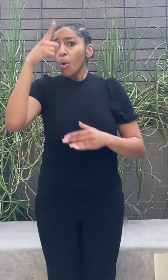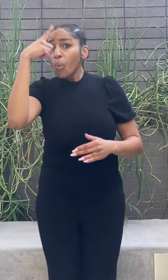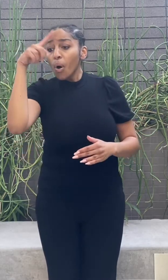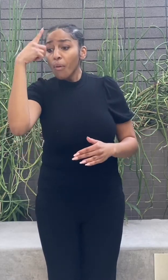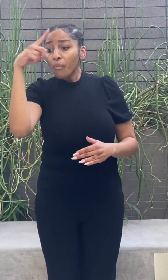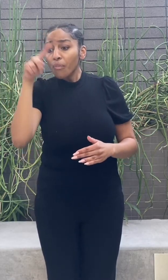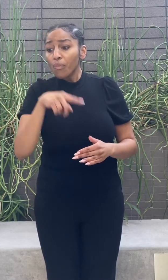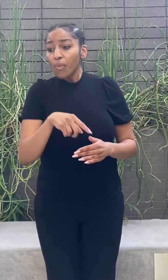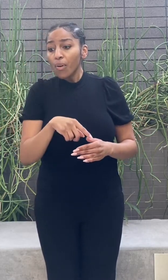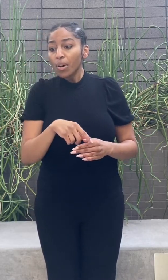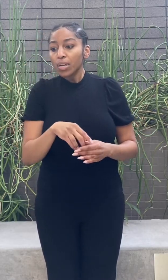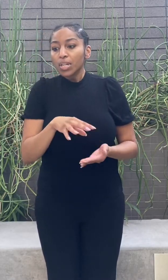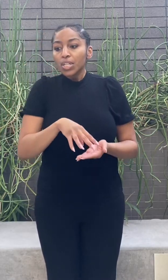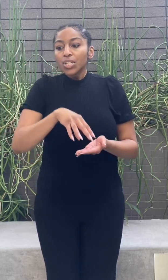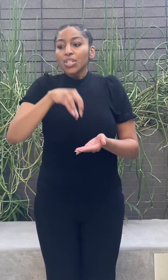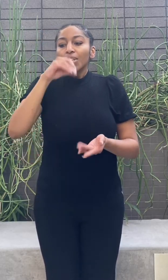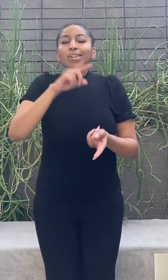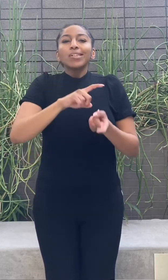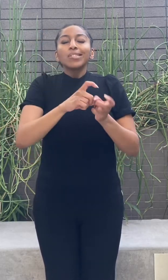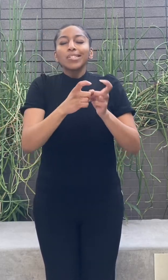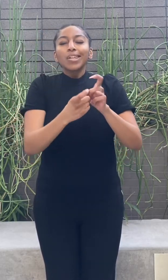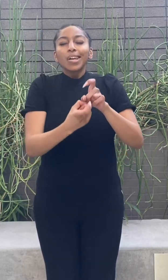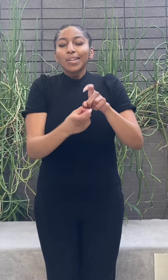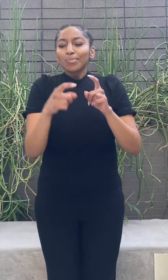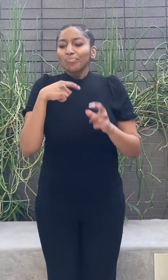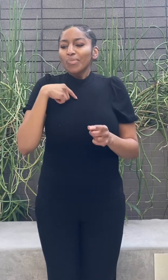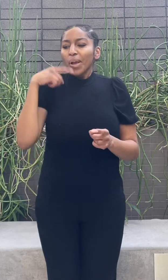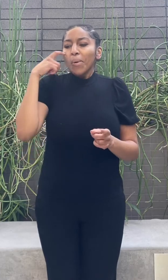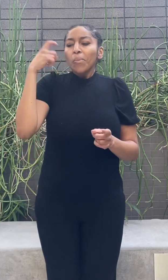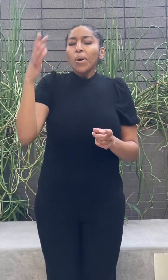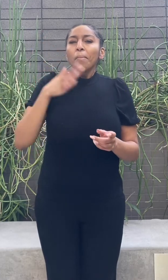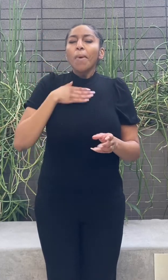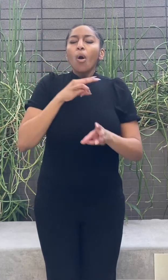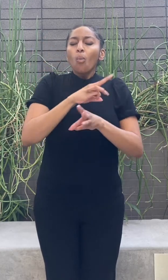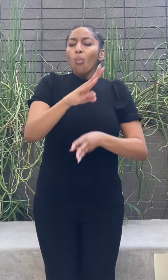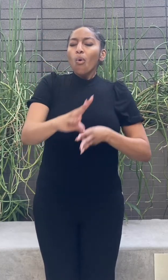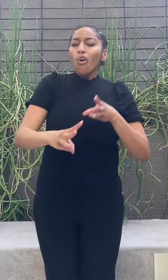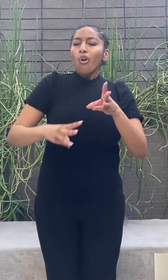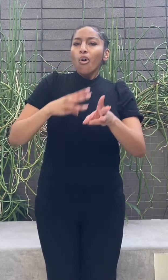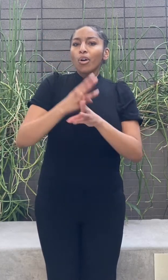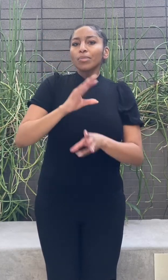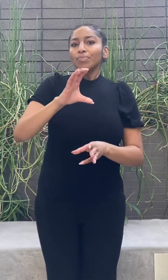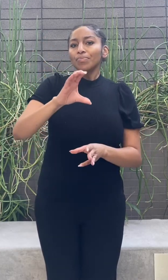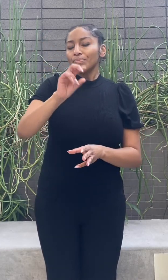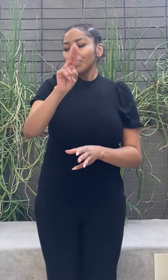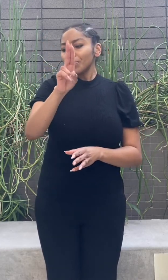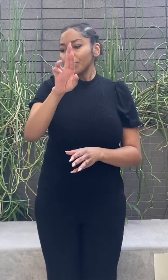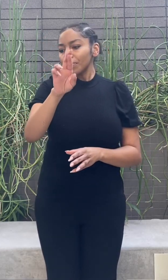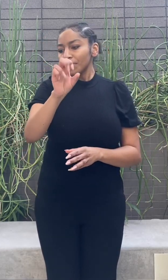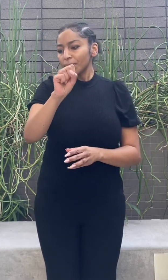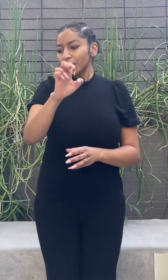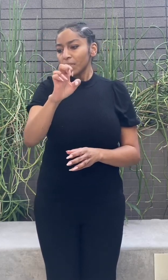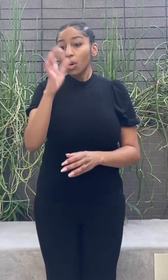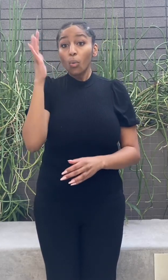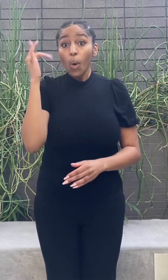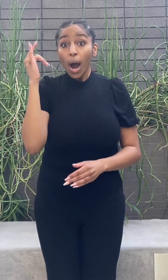planetary curse to pay the wrong kind of attention, a genius of distraction,